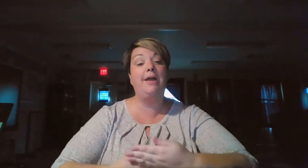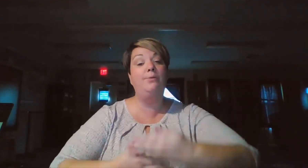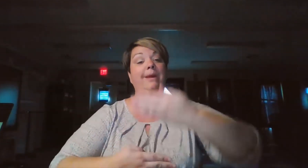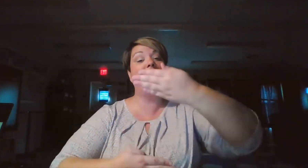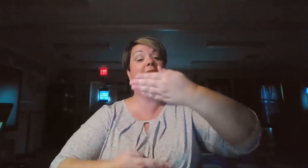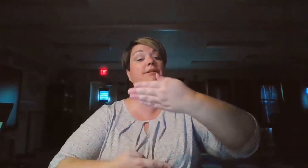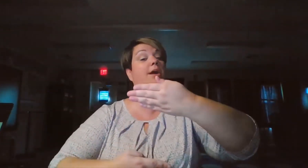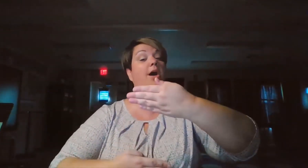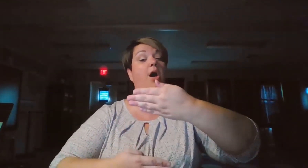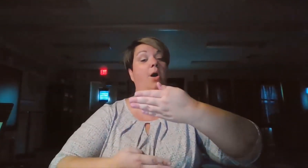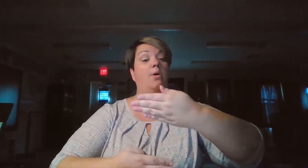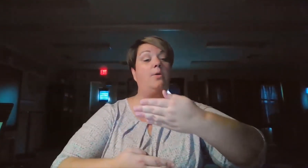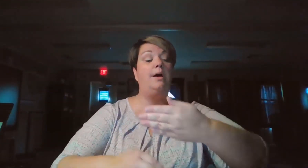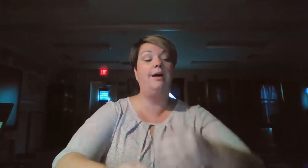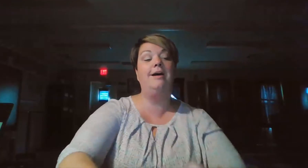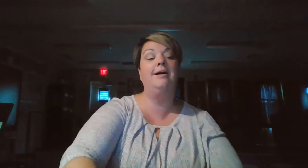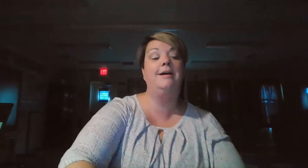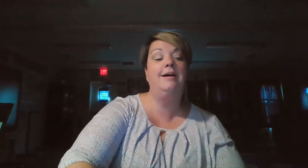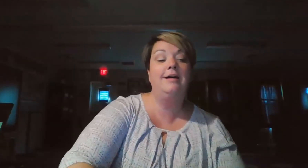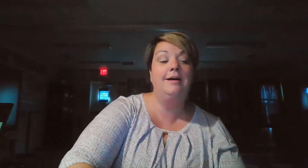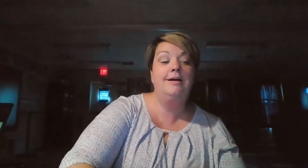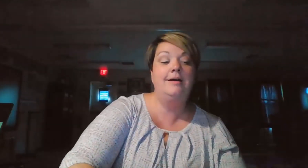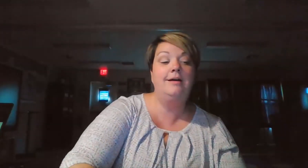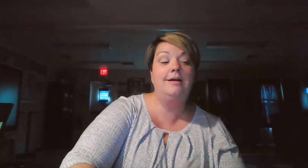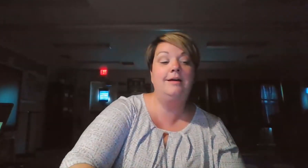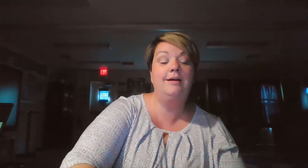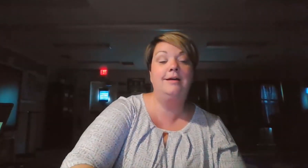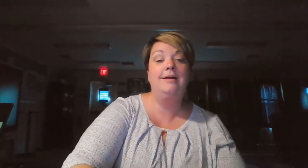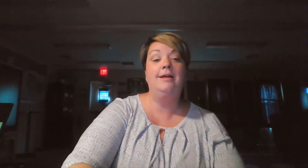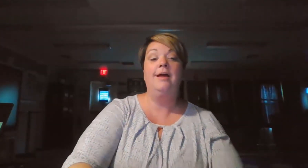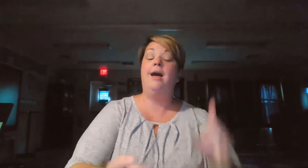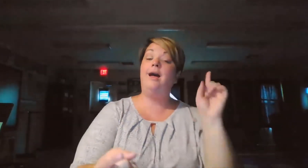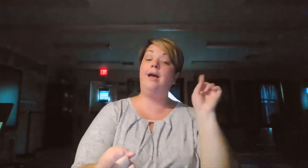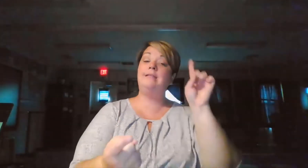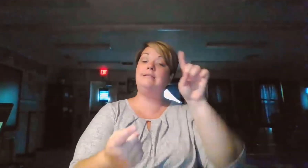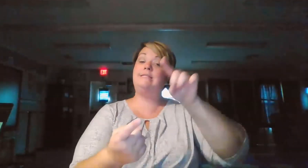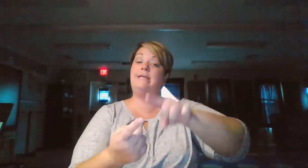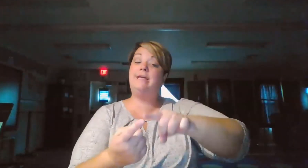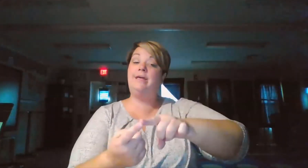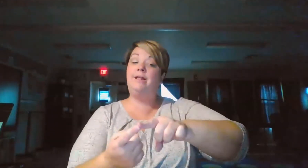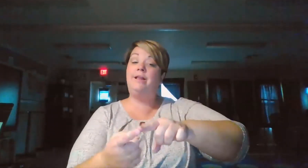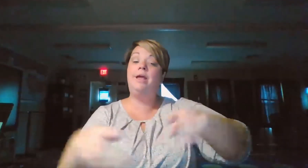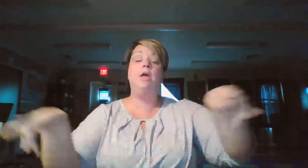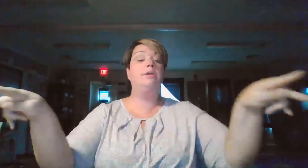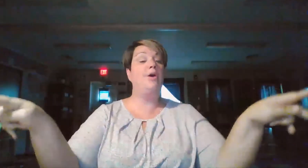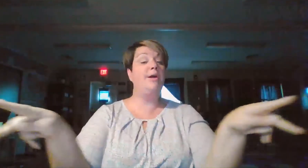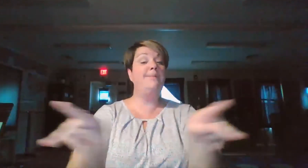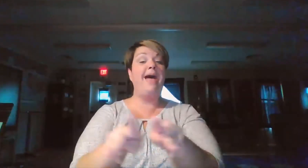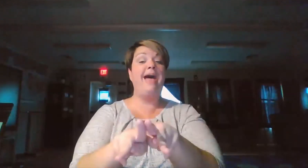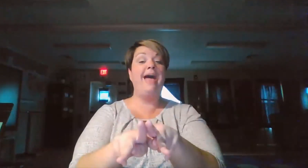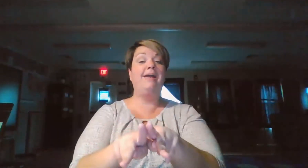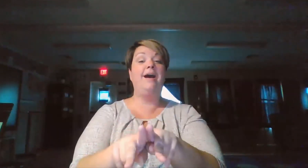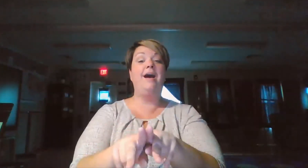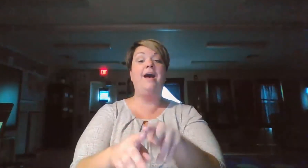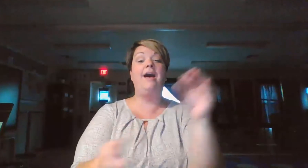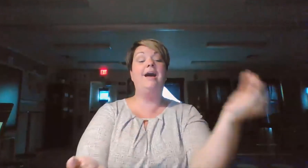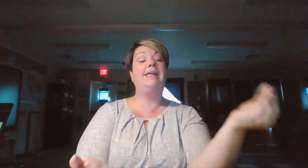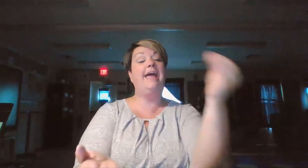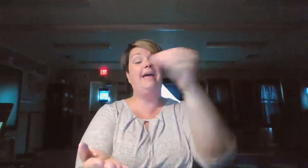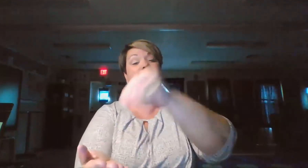window until you're back again.